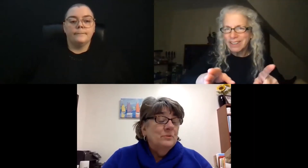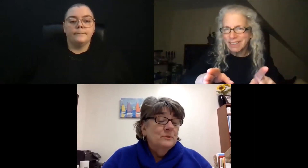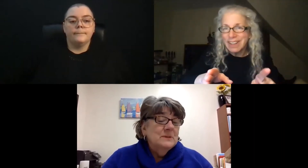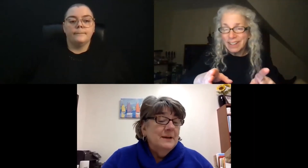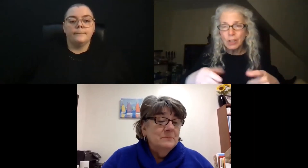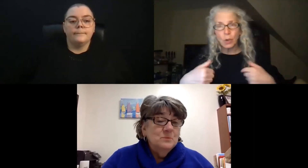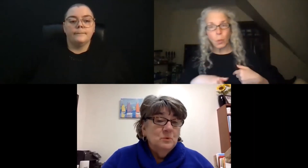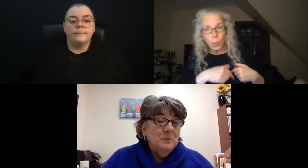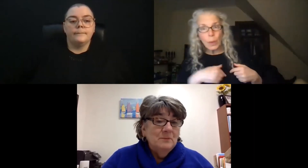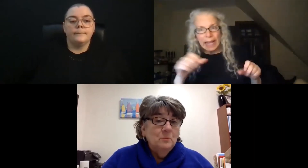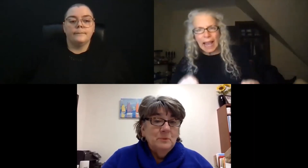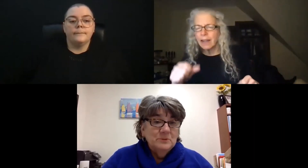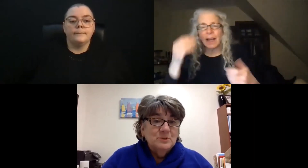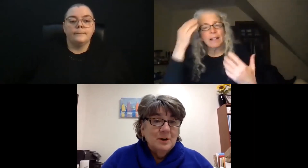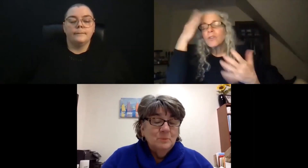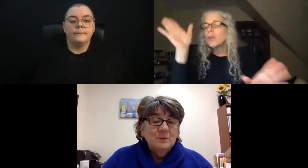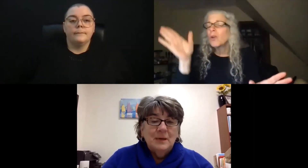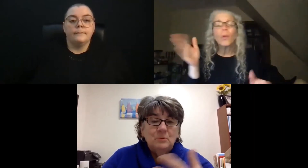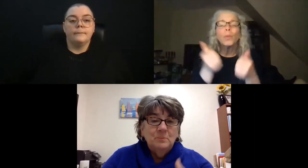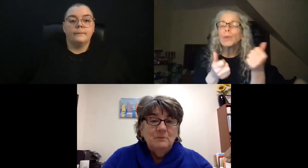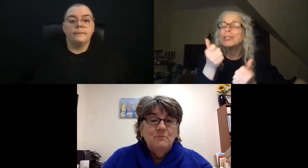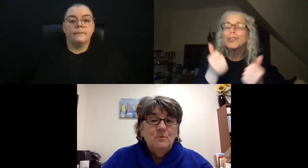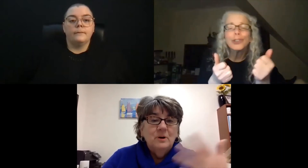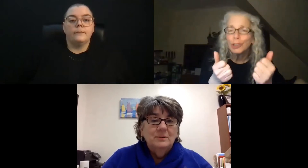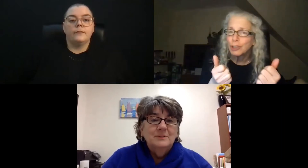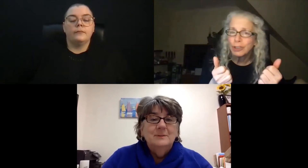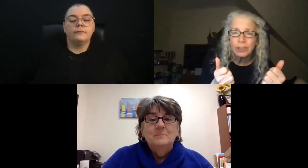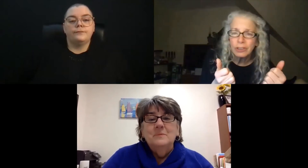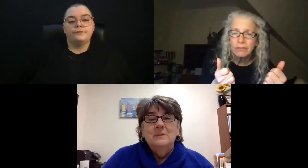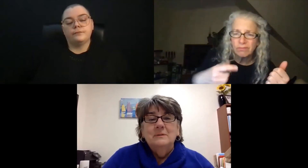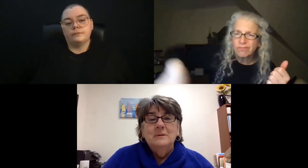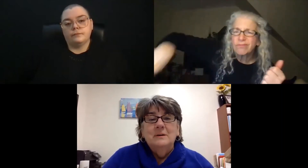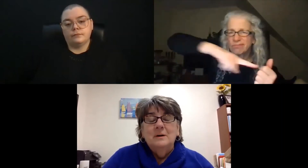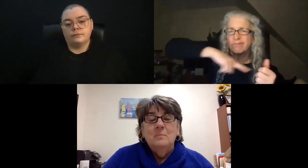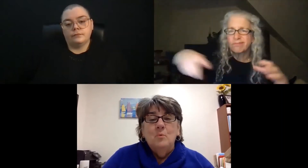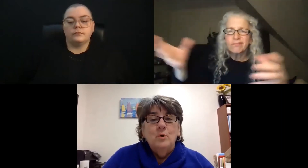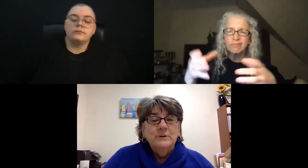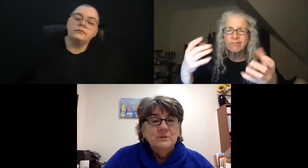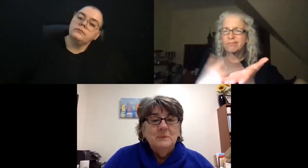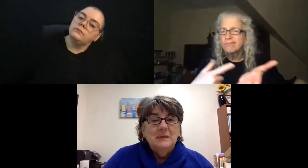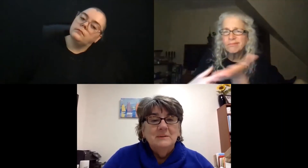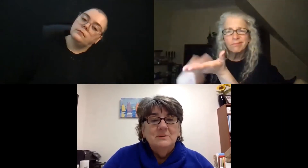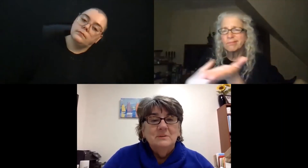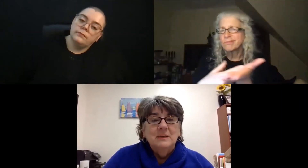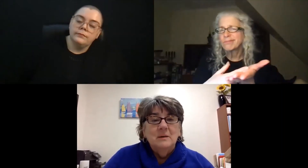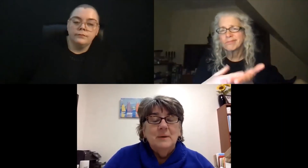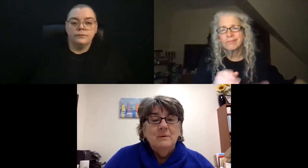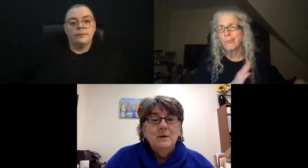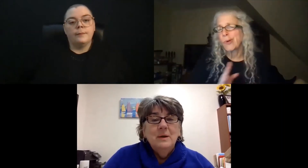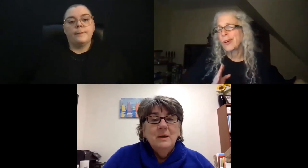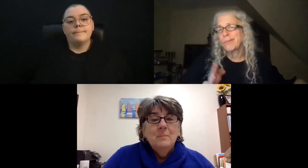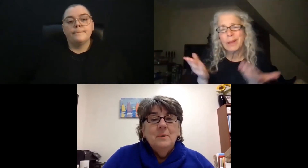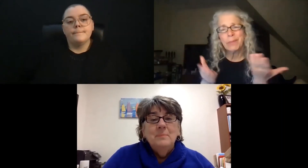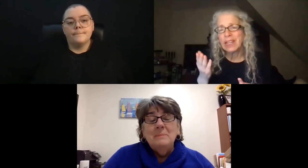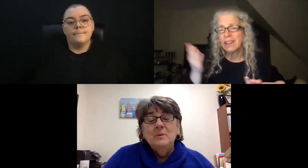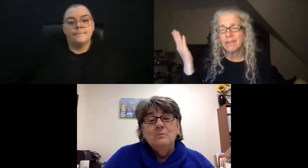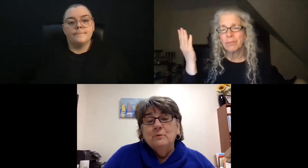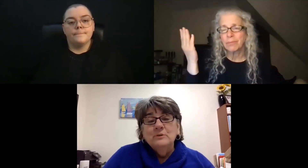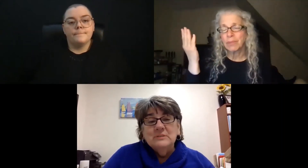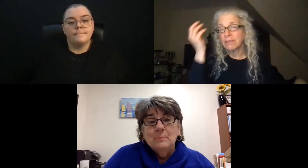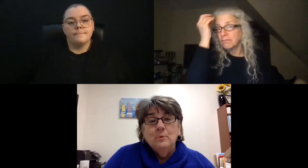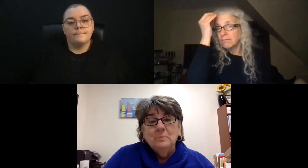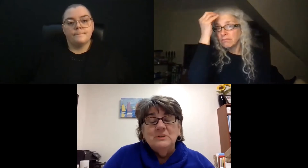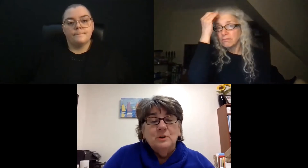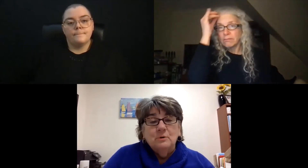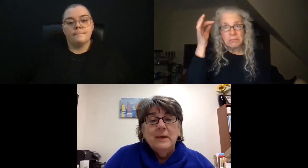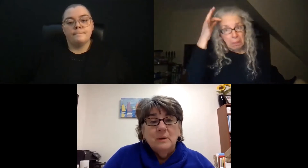don't know what those items would be that we would start with. That would be for a board to begin to think about. But maybe the